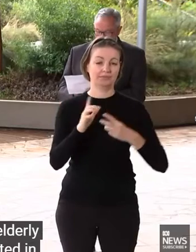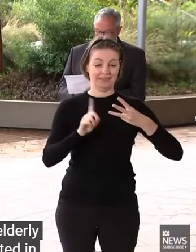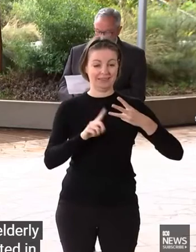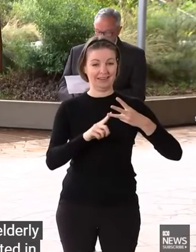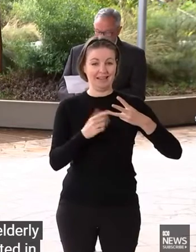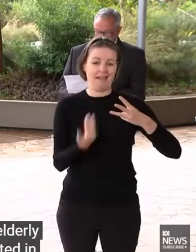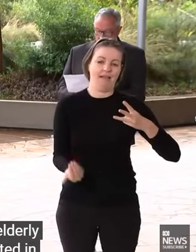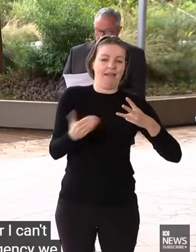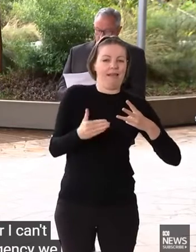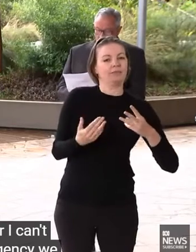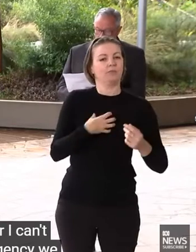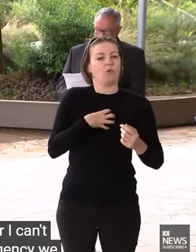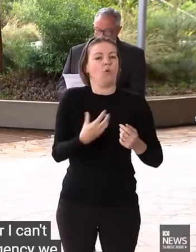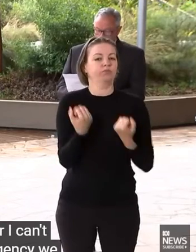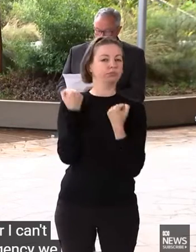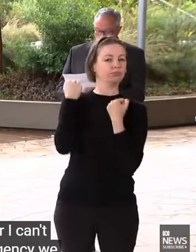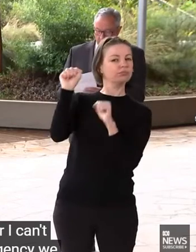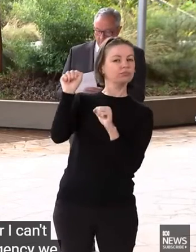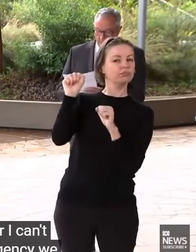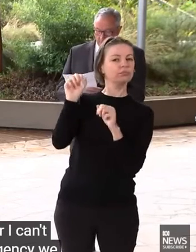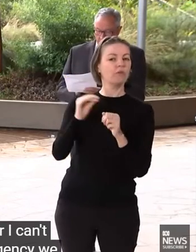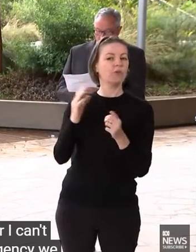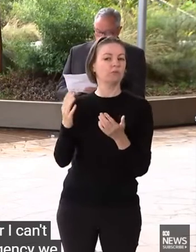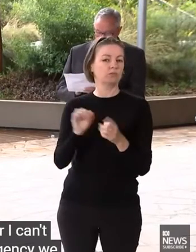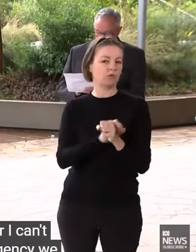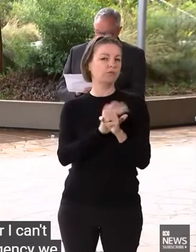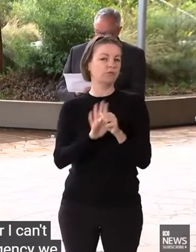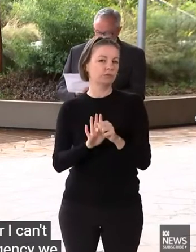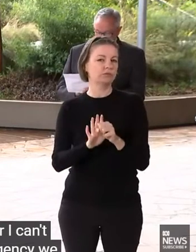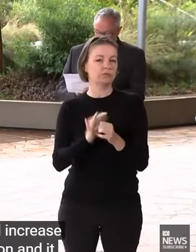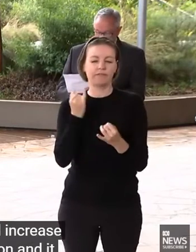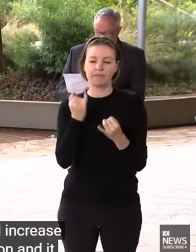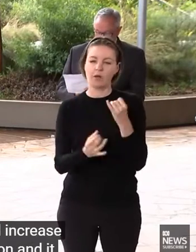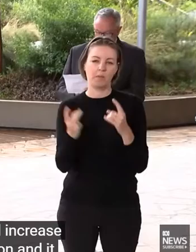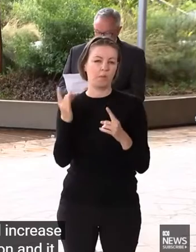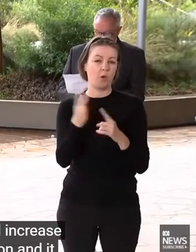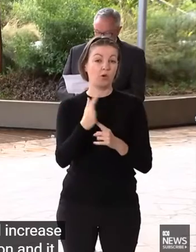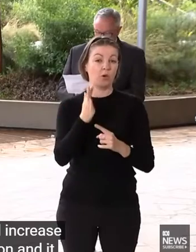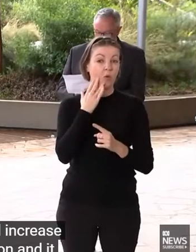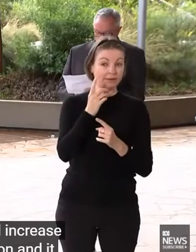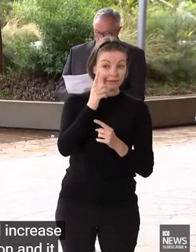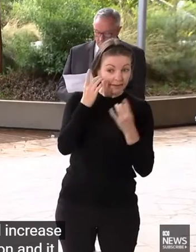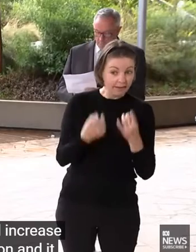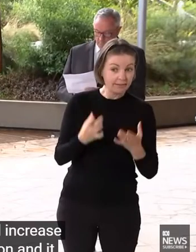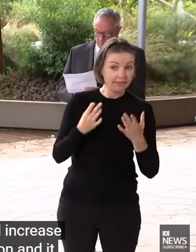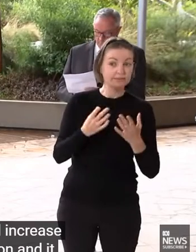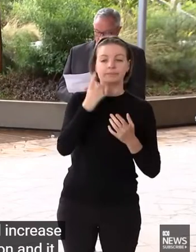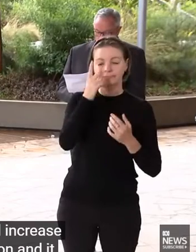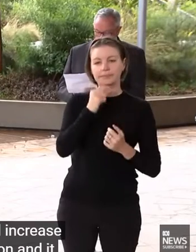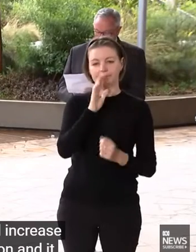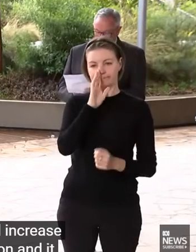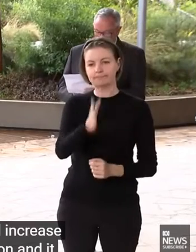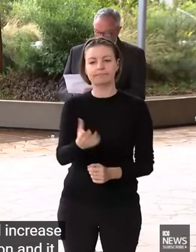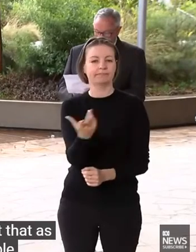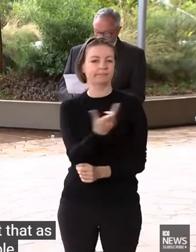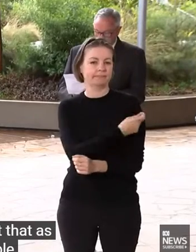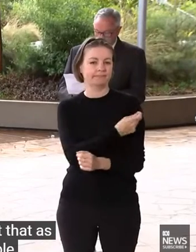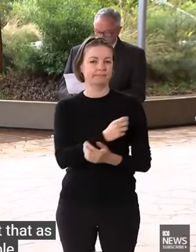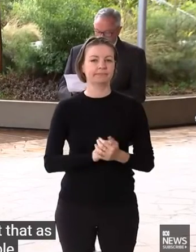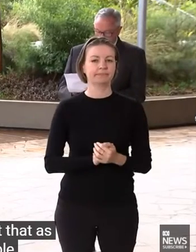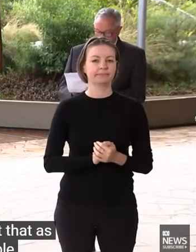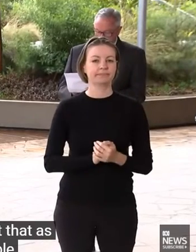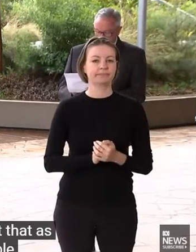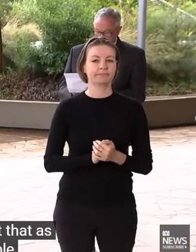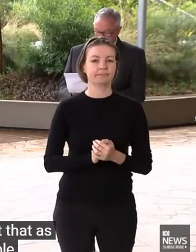level of protection. And it is critical that we get that as soon as possible. In terms of the deaths,